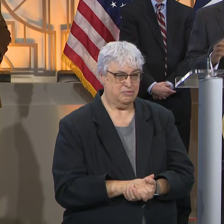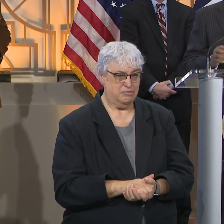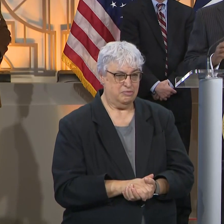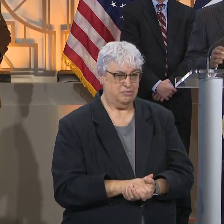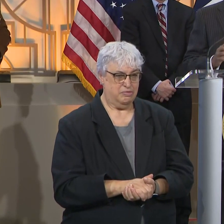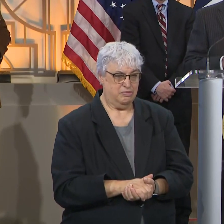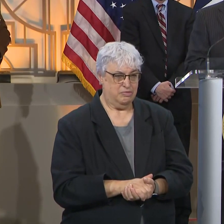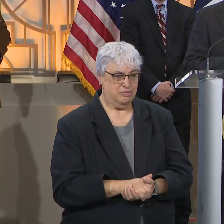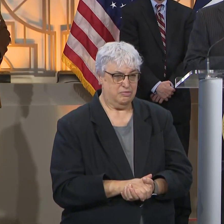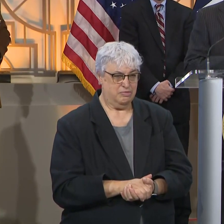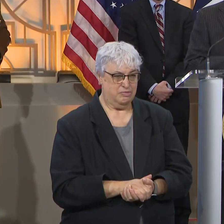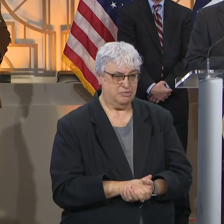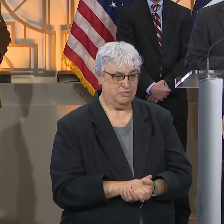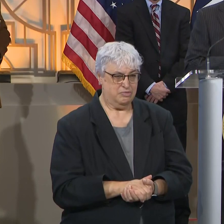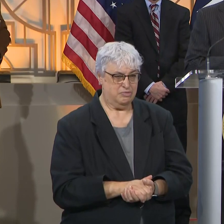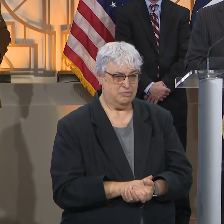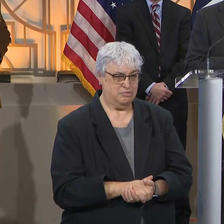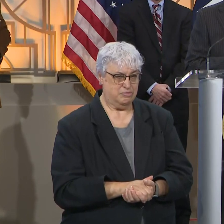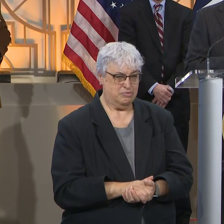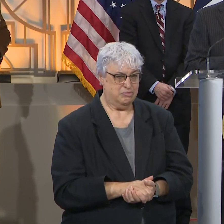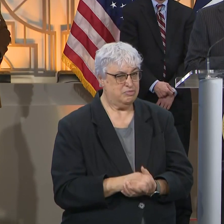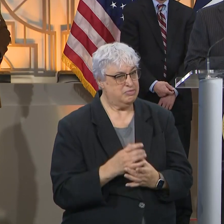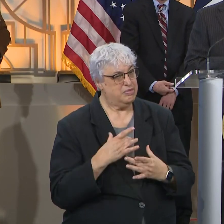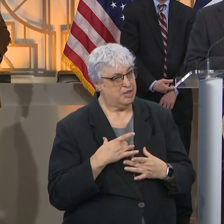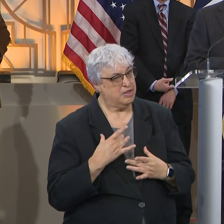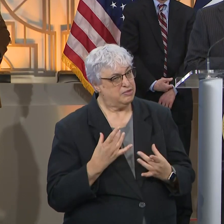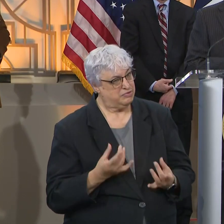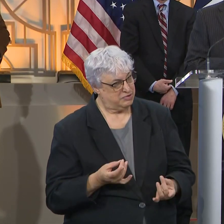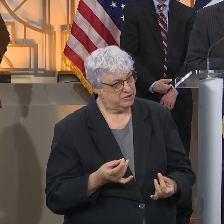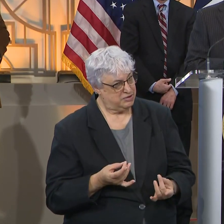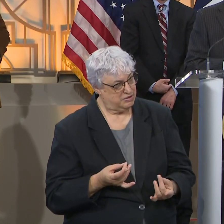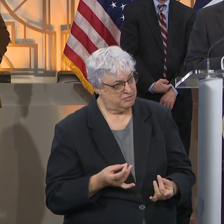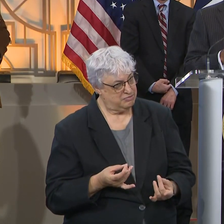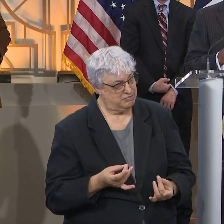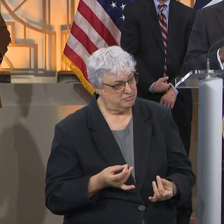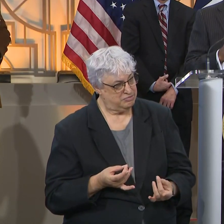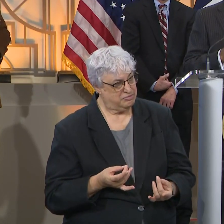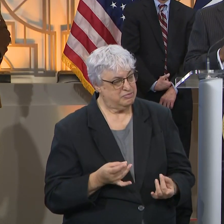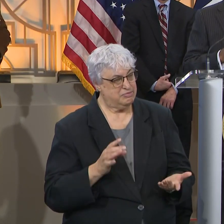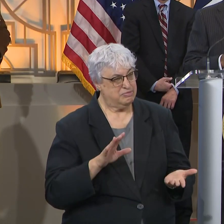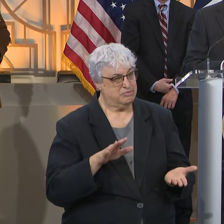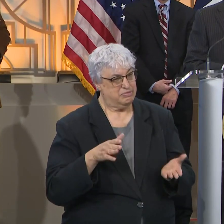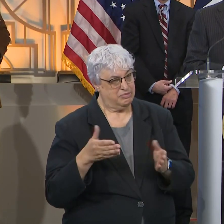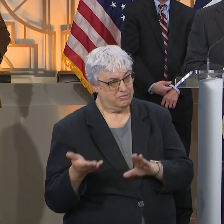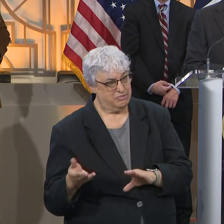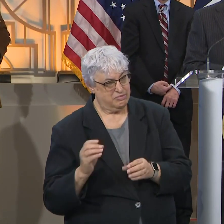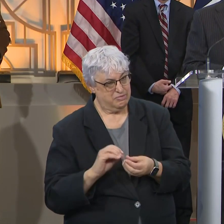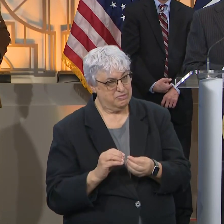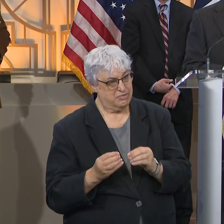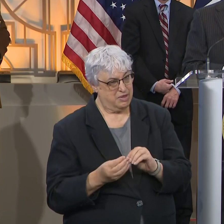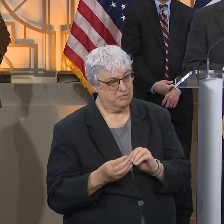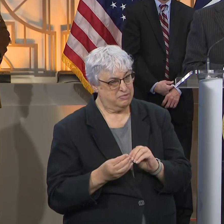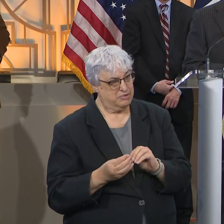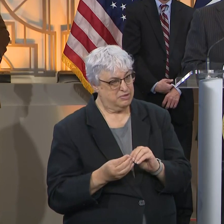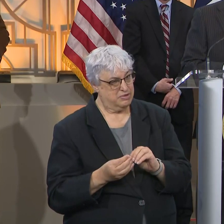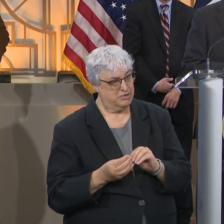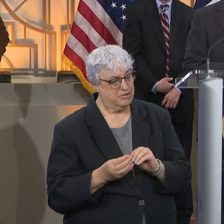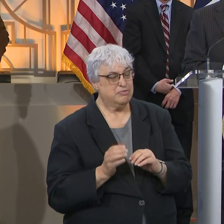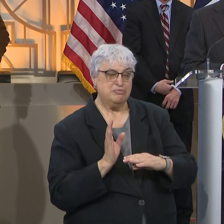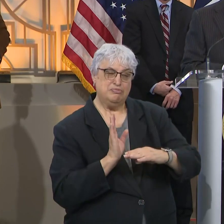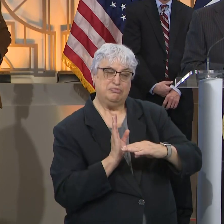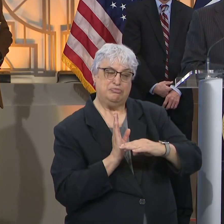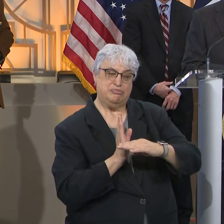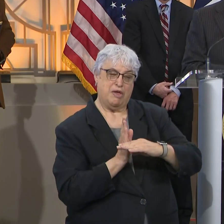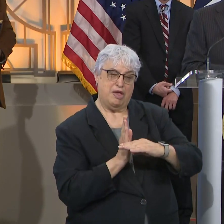So that's, you know, what I'm finding interesting is that the death number is still modest.